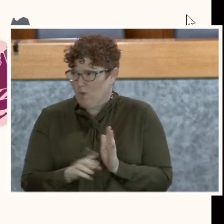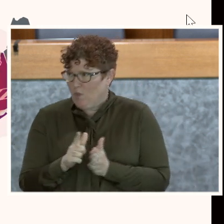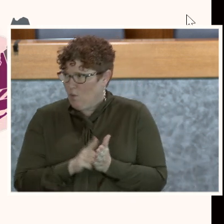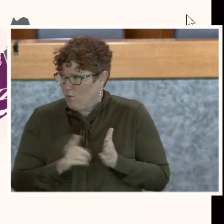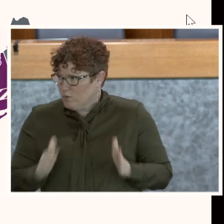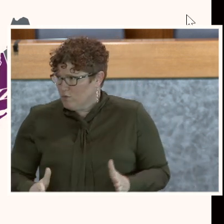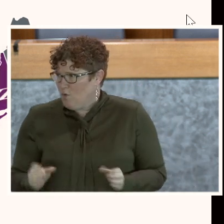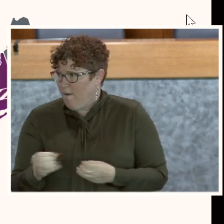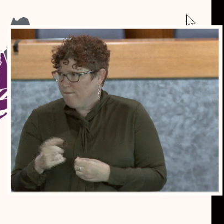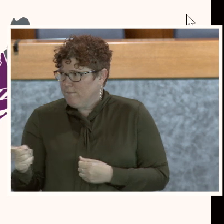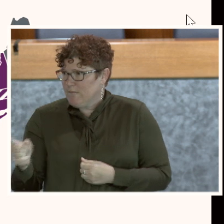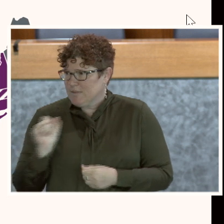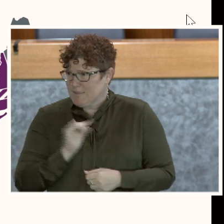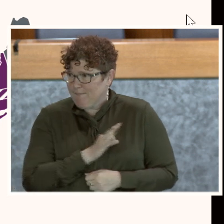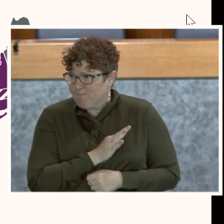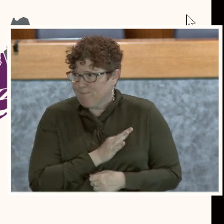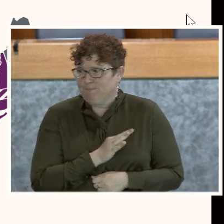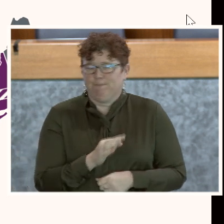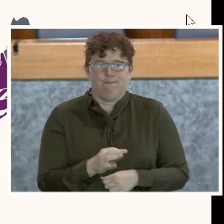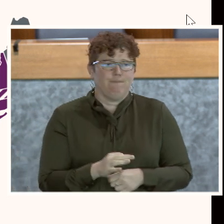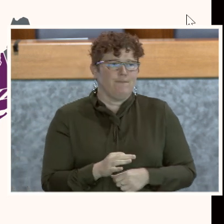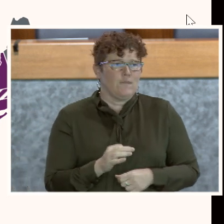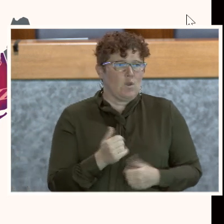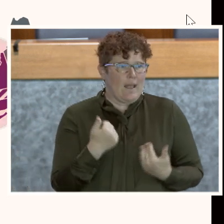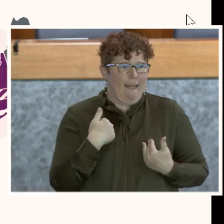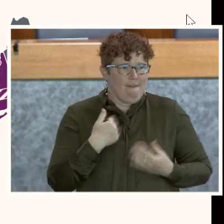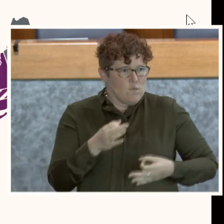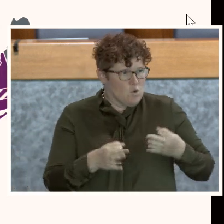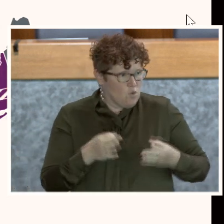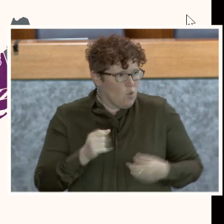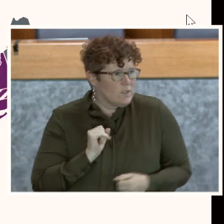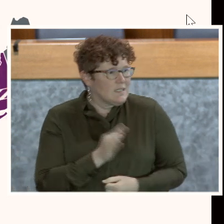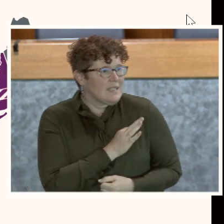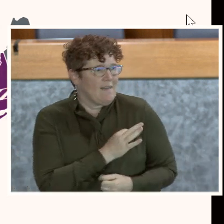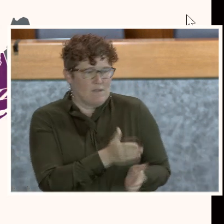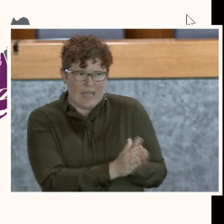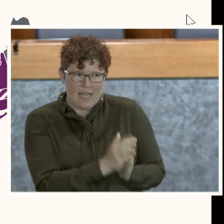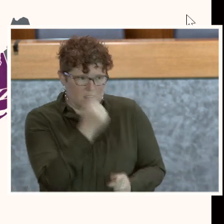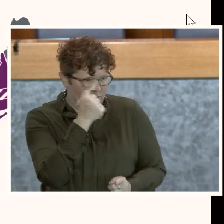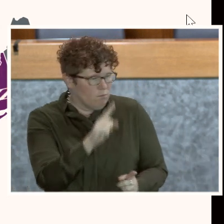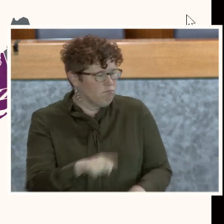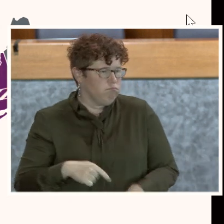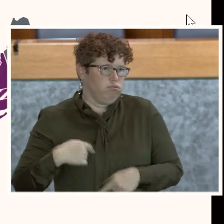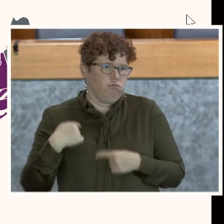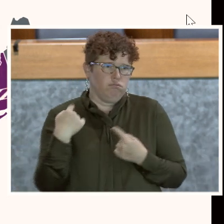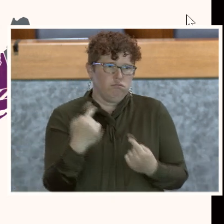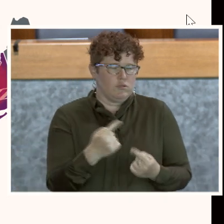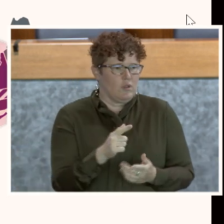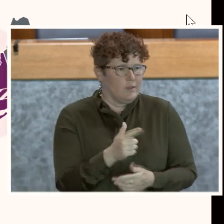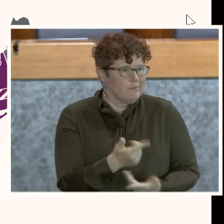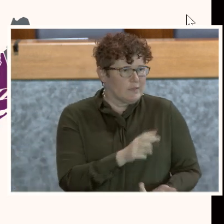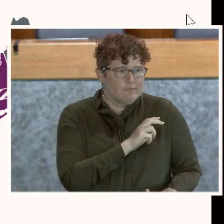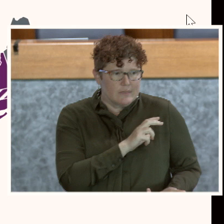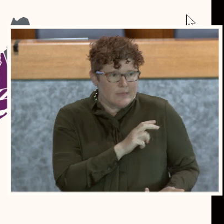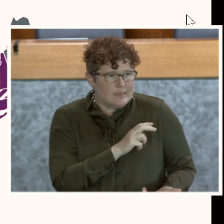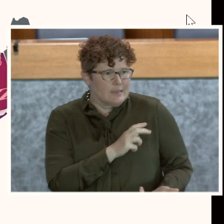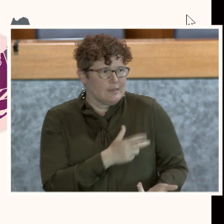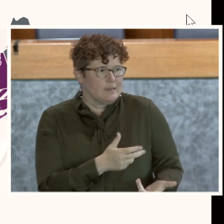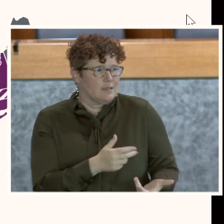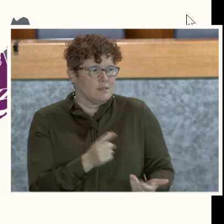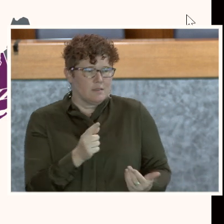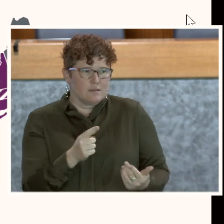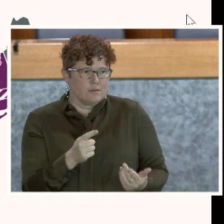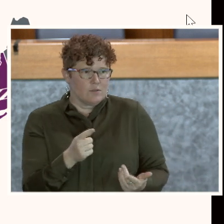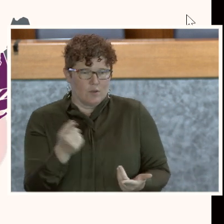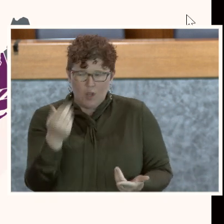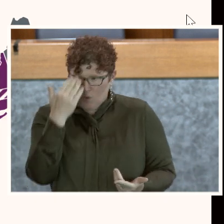office personnel. And we've got court personnel that we're asking for this for a long time law enforcement is a long